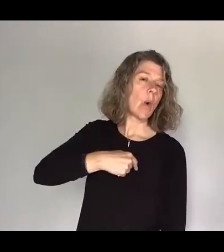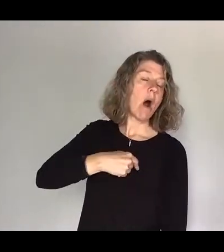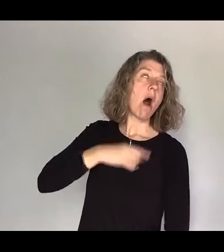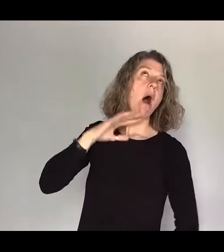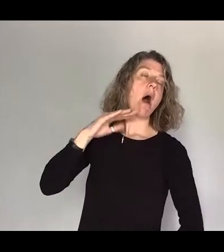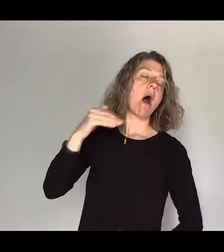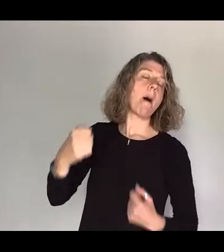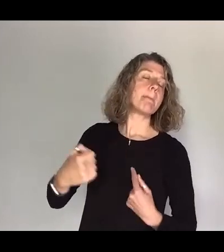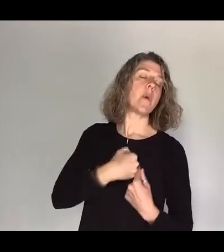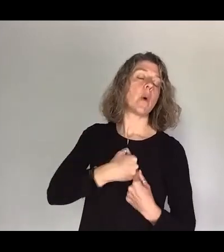your circumstances